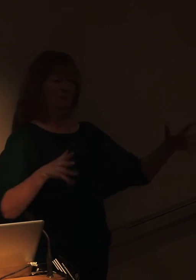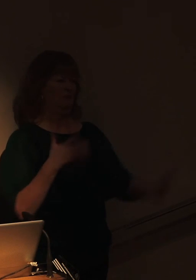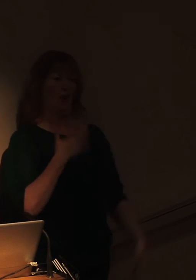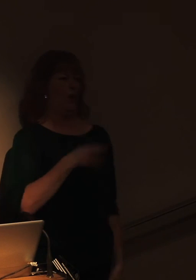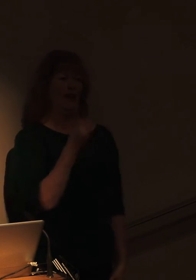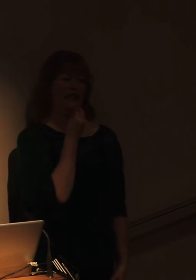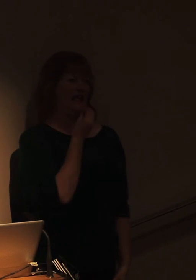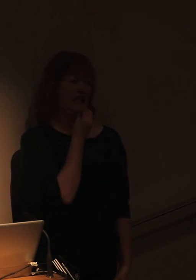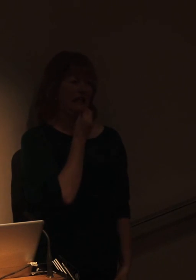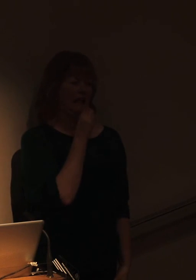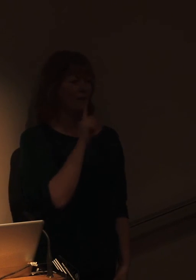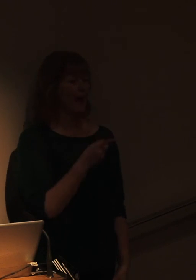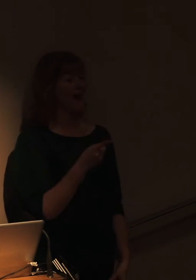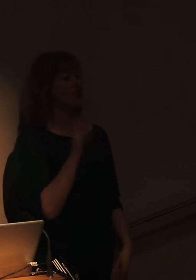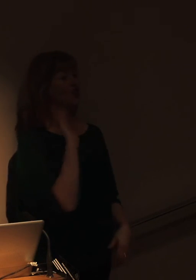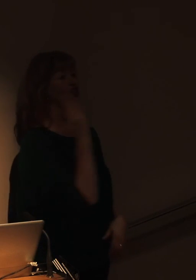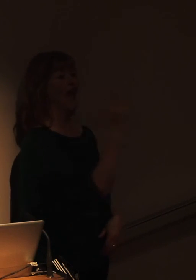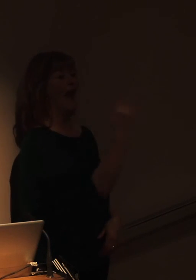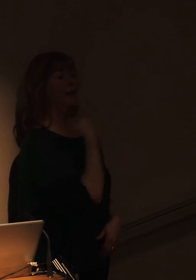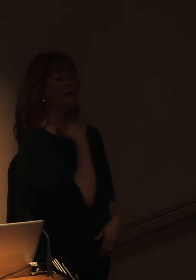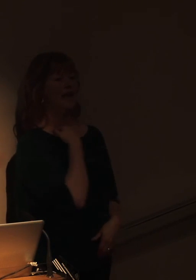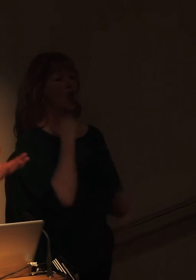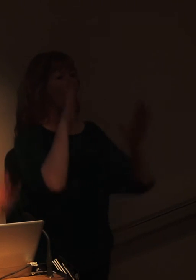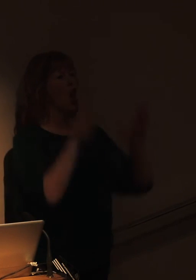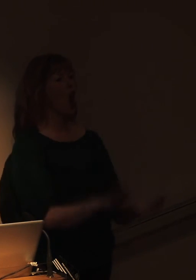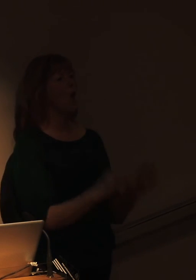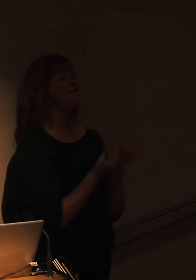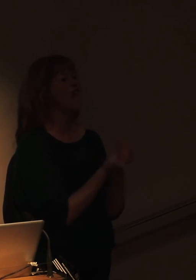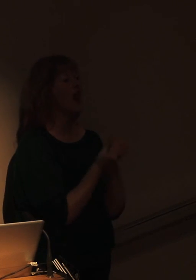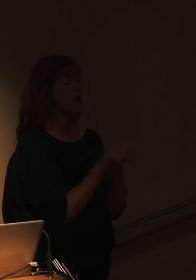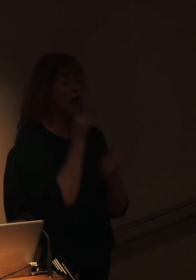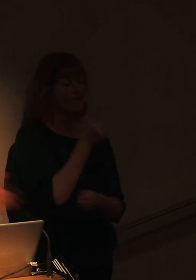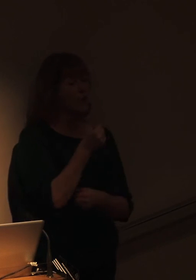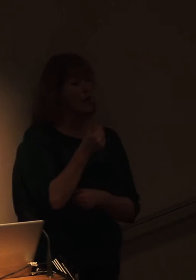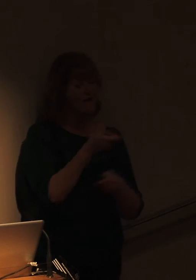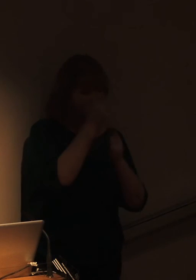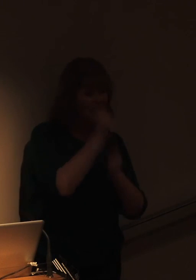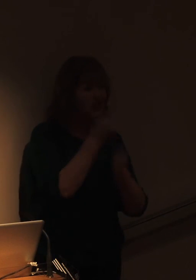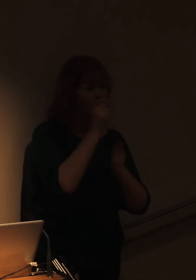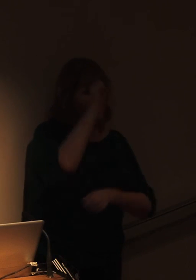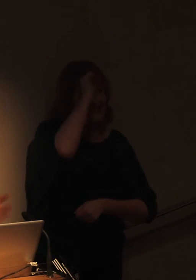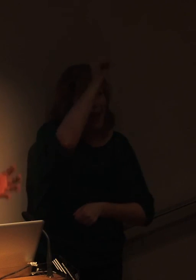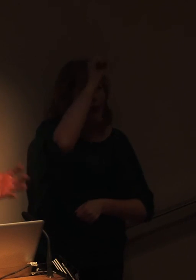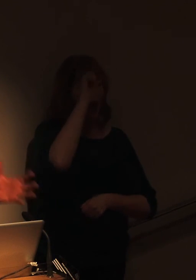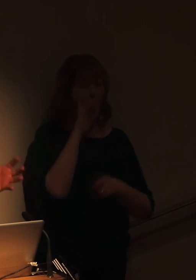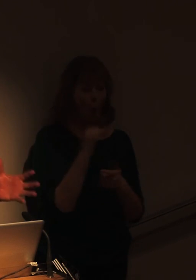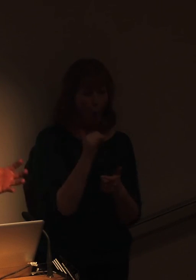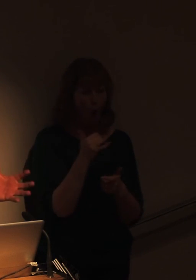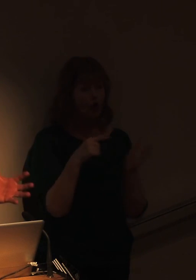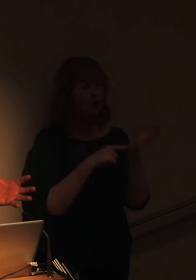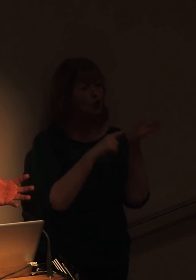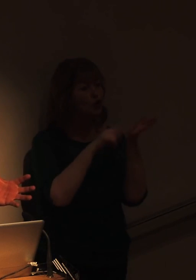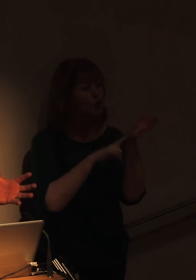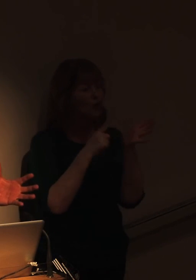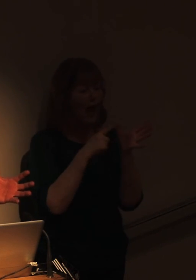is that the shark meat has a really low value. So if you're out there fishing for tuna or you're fishing for snapper and you catch a lot of shark, then all